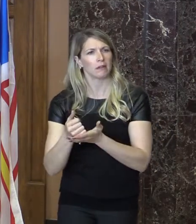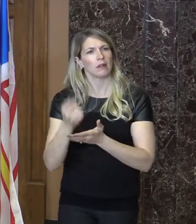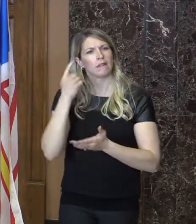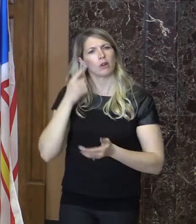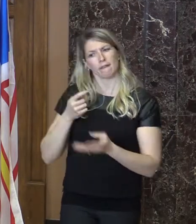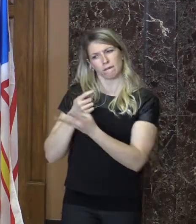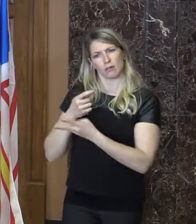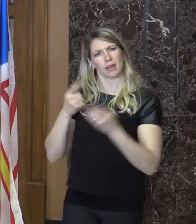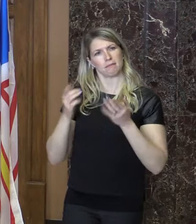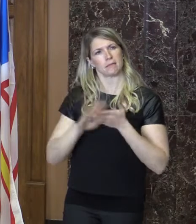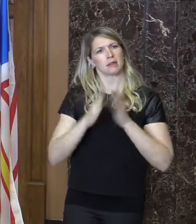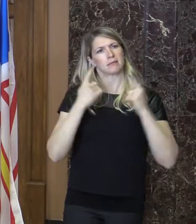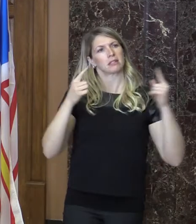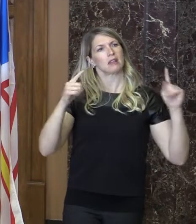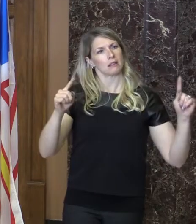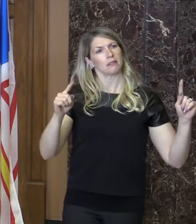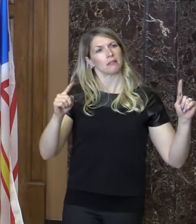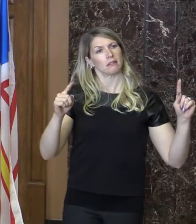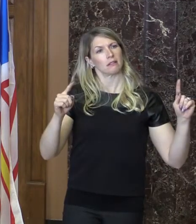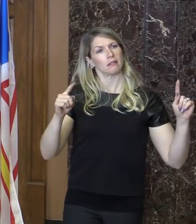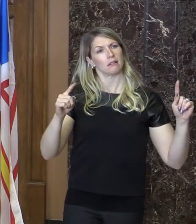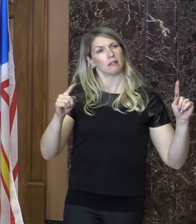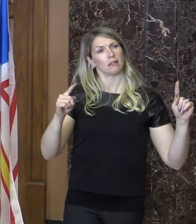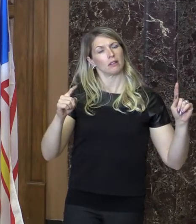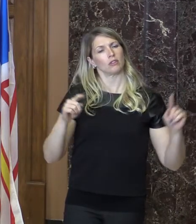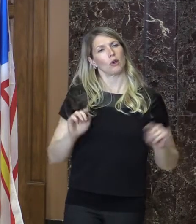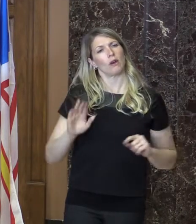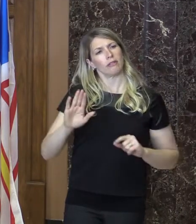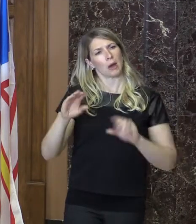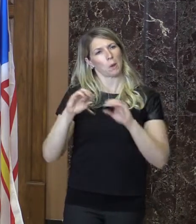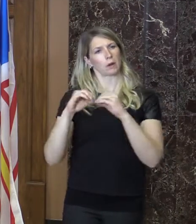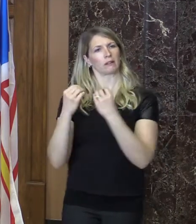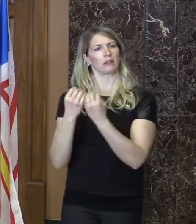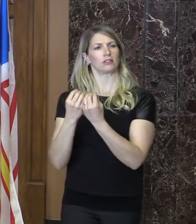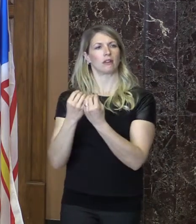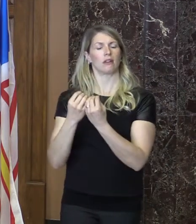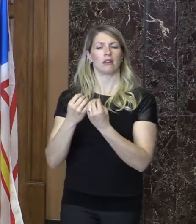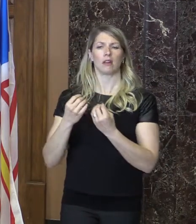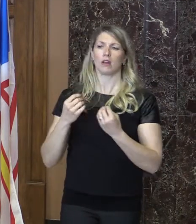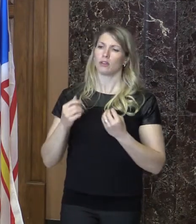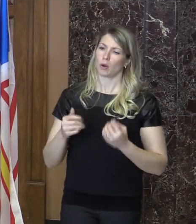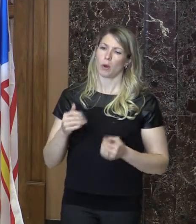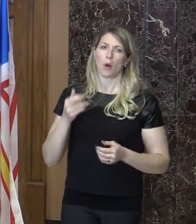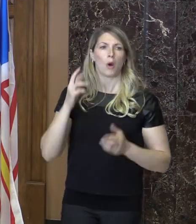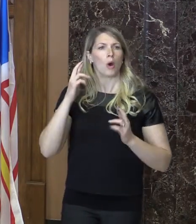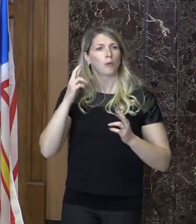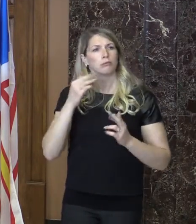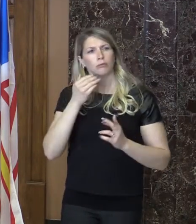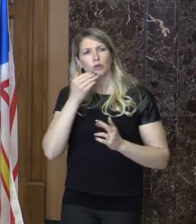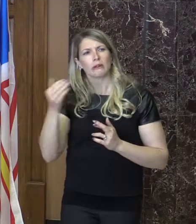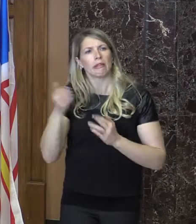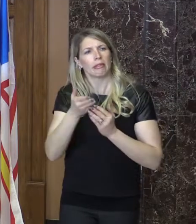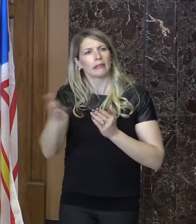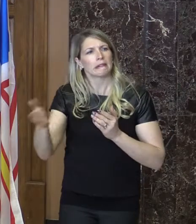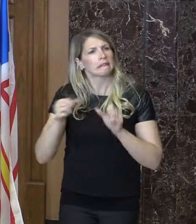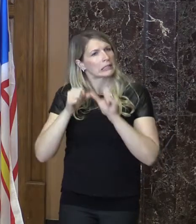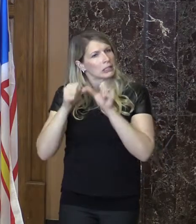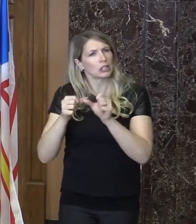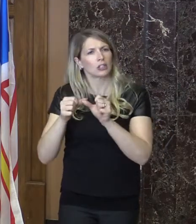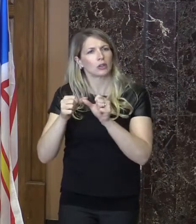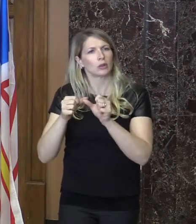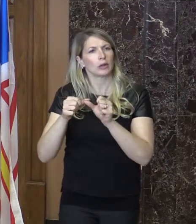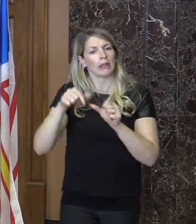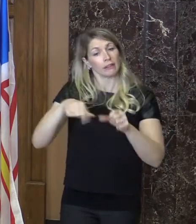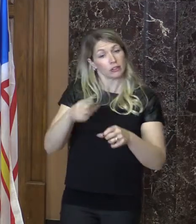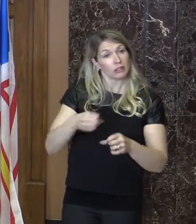But I also want to wish the organization, I want to wish you well as you continue your planning and the delivery of the 2017